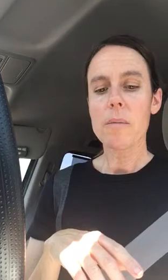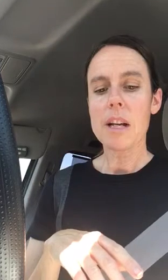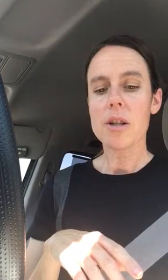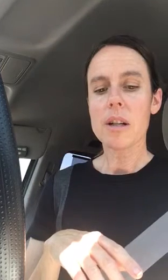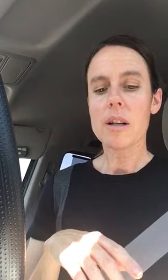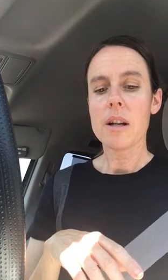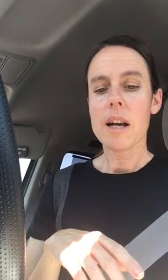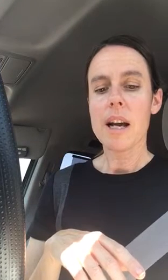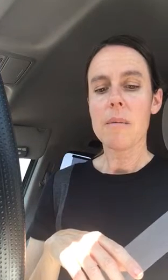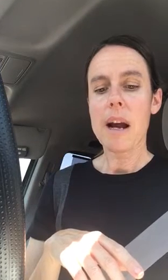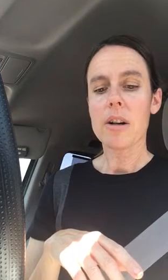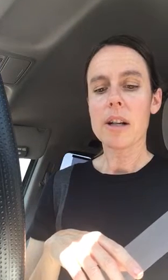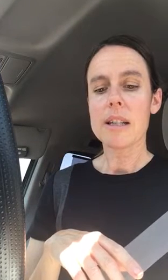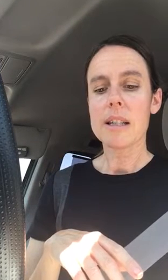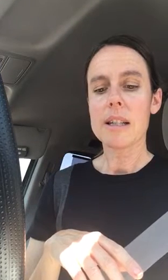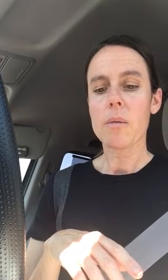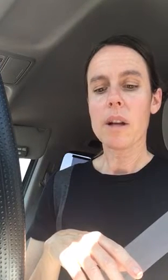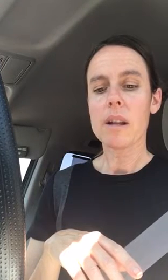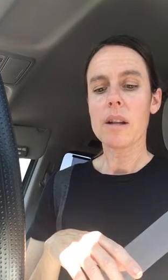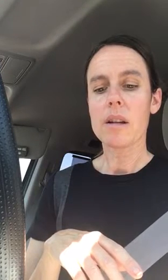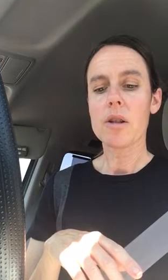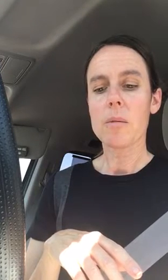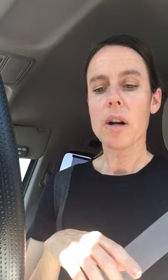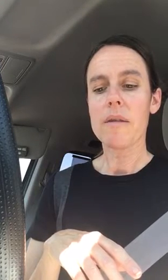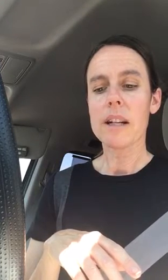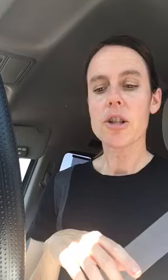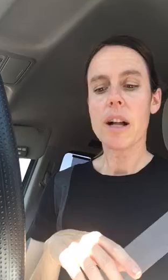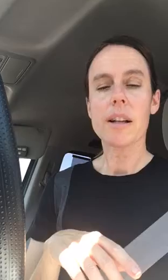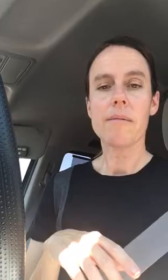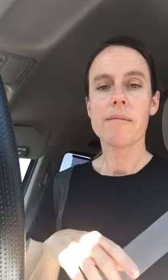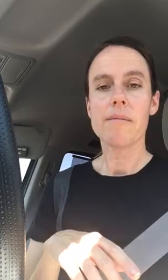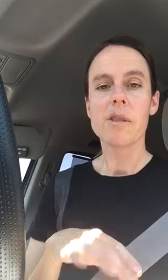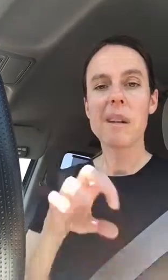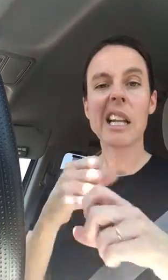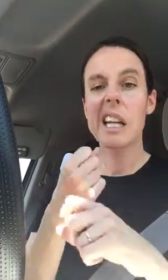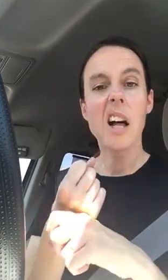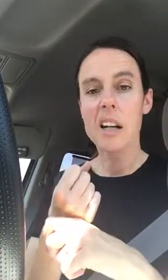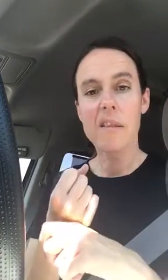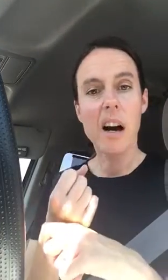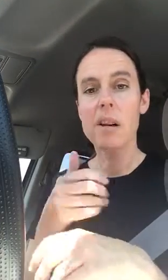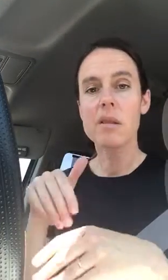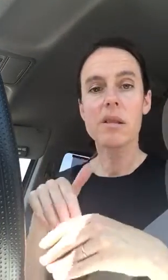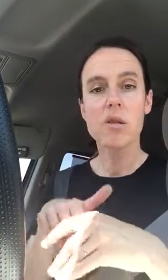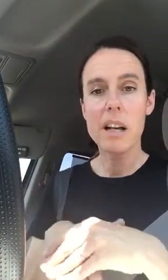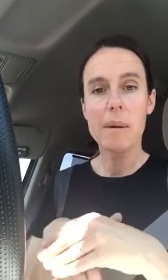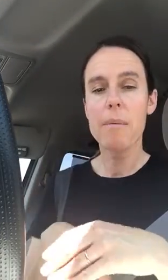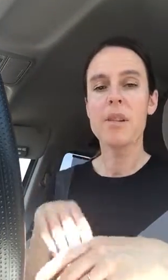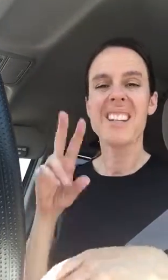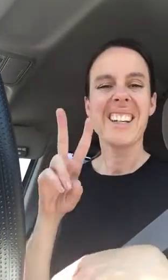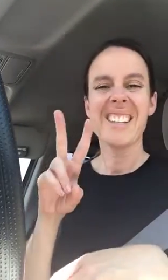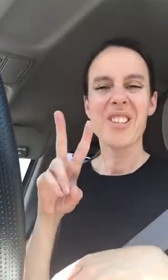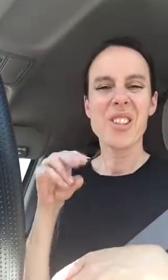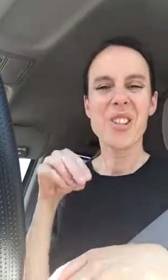Information in a manner consistent with consumer confidentiality. So meaning like locking files shredding papers, so two